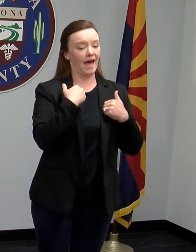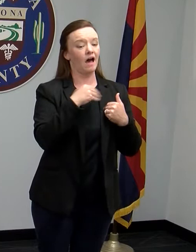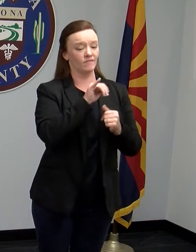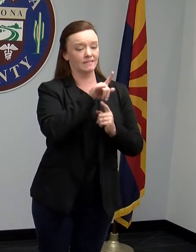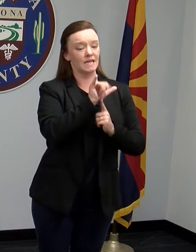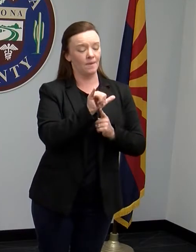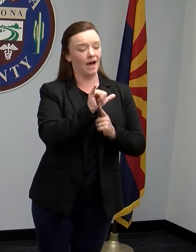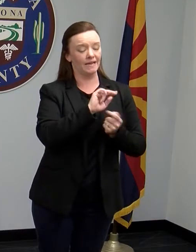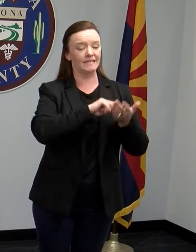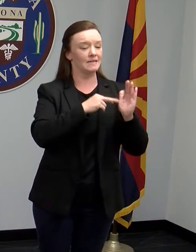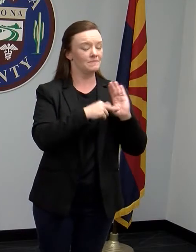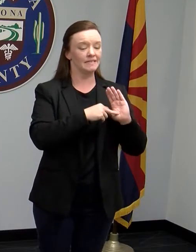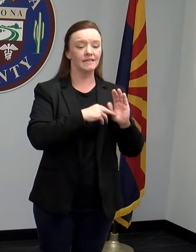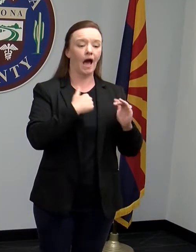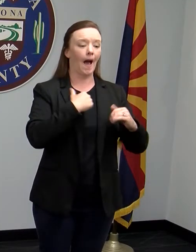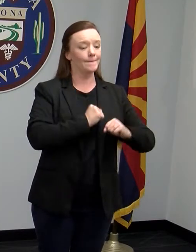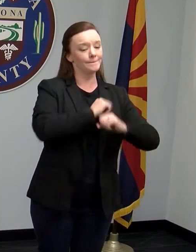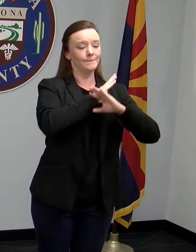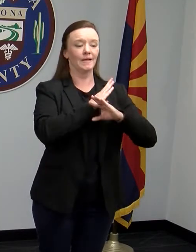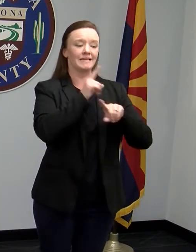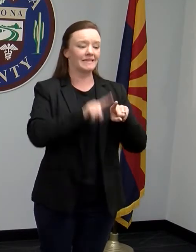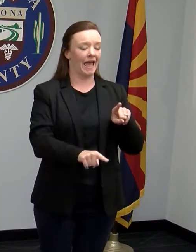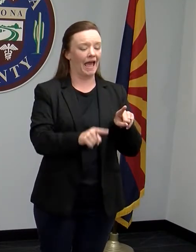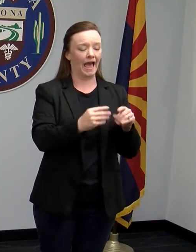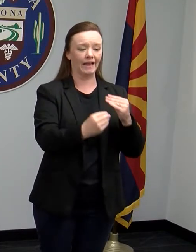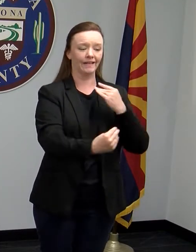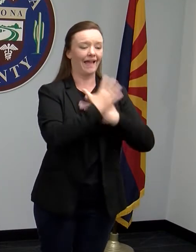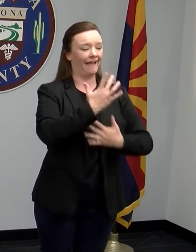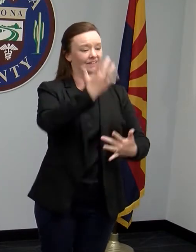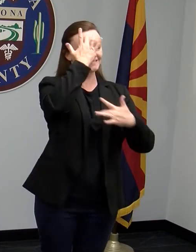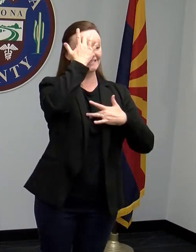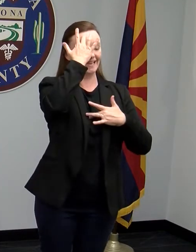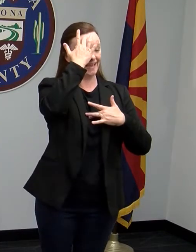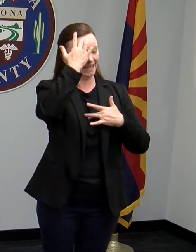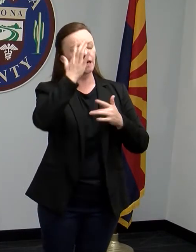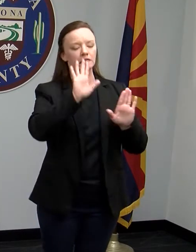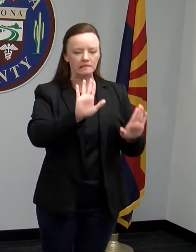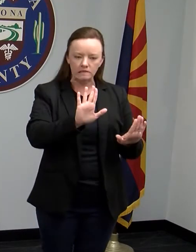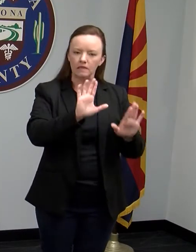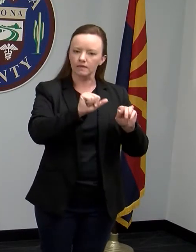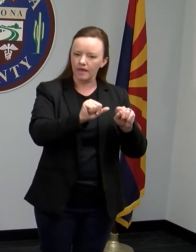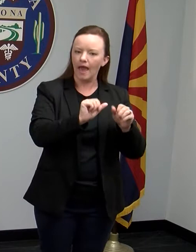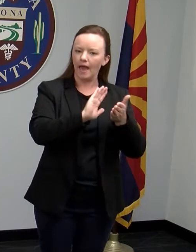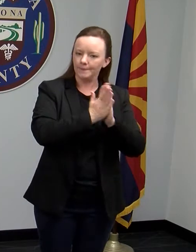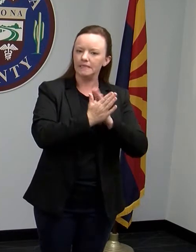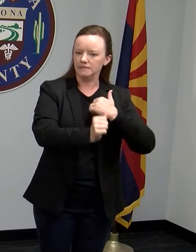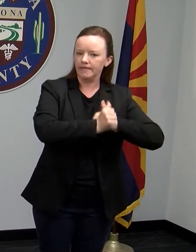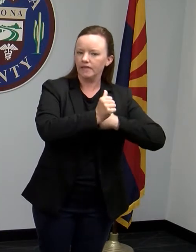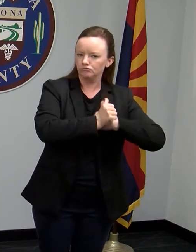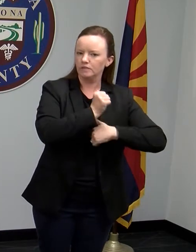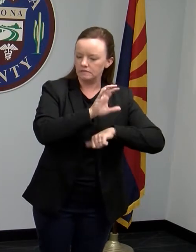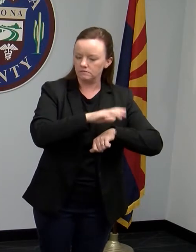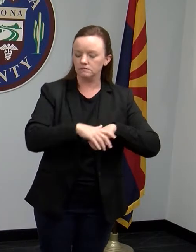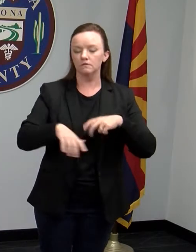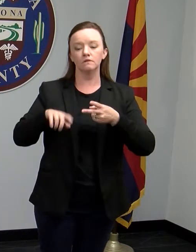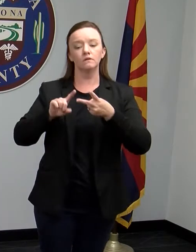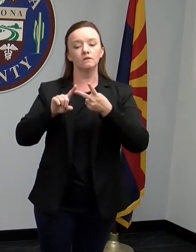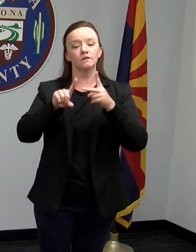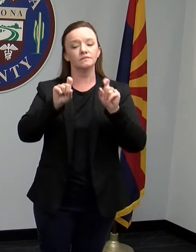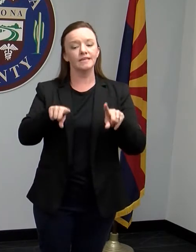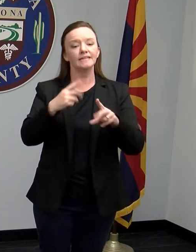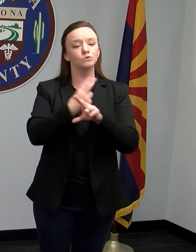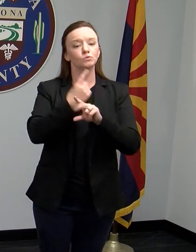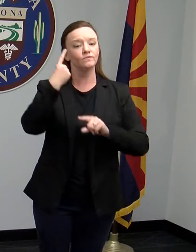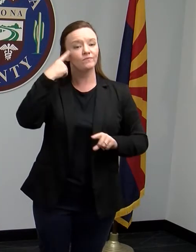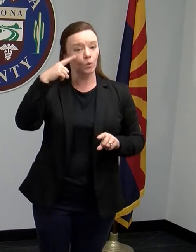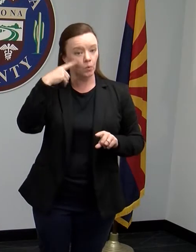actually be more dangerous than not getting a test at all. What these tests are most useful for is to